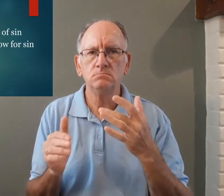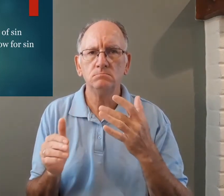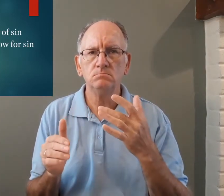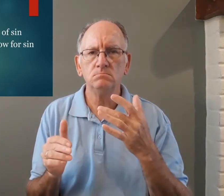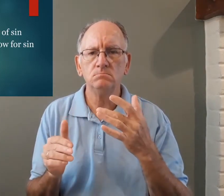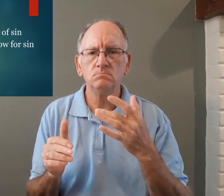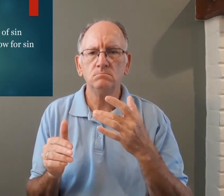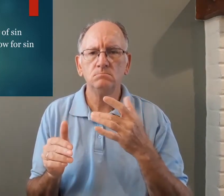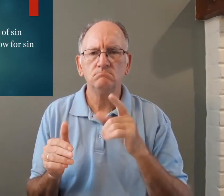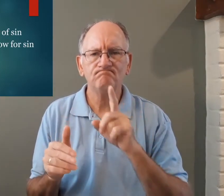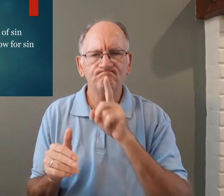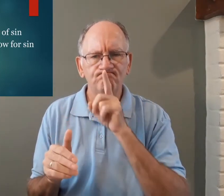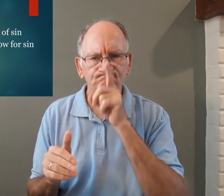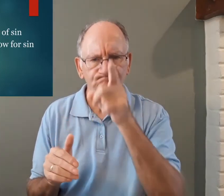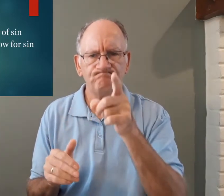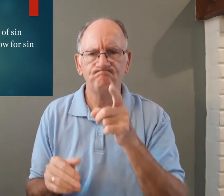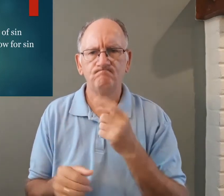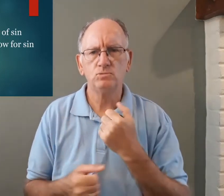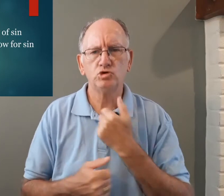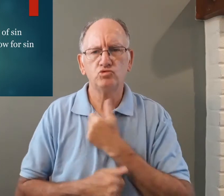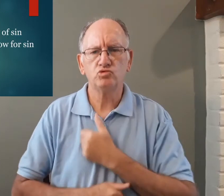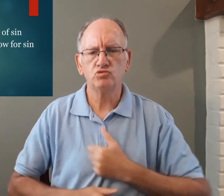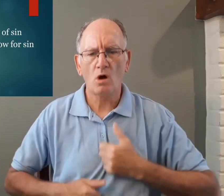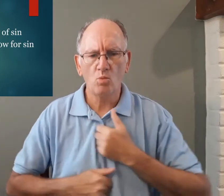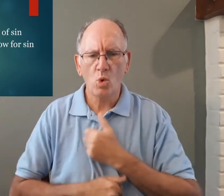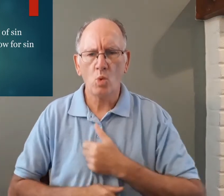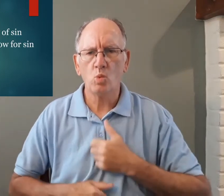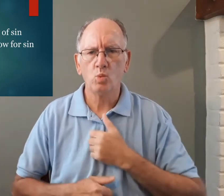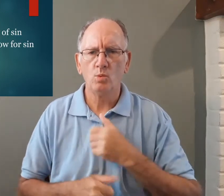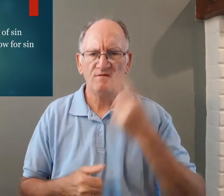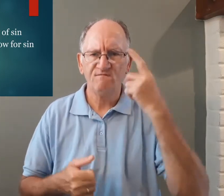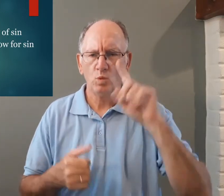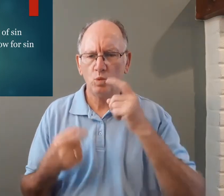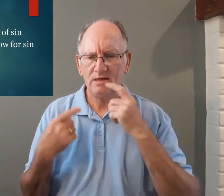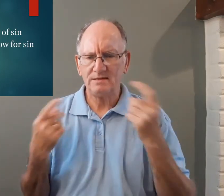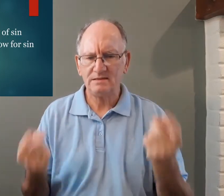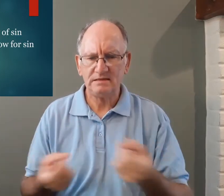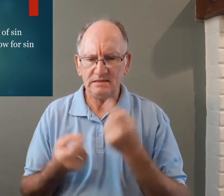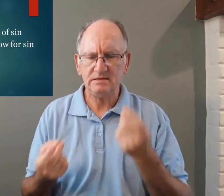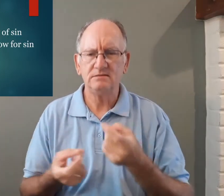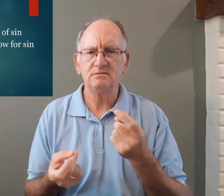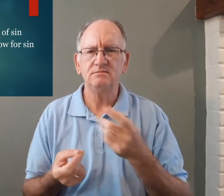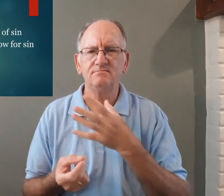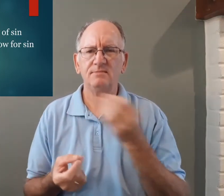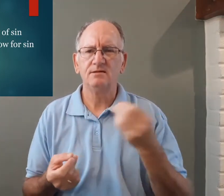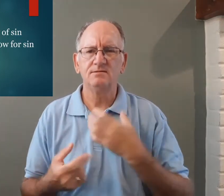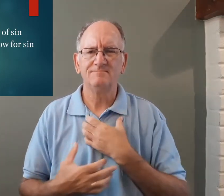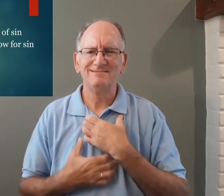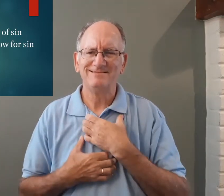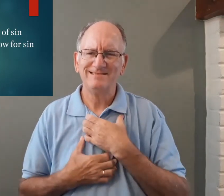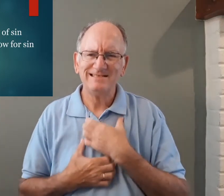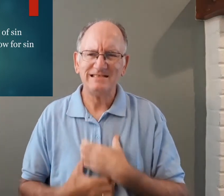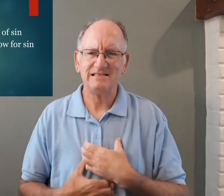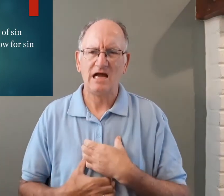which means to have true or real sorrow for sin and a desire